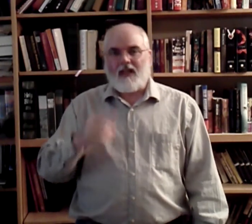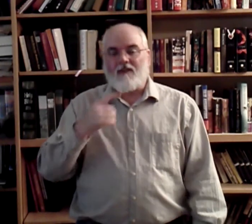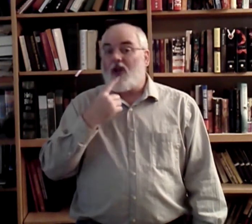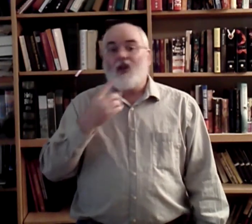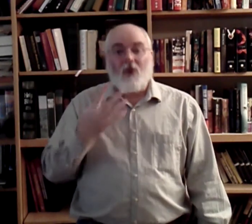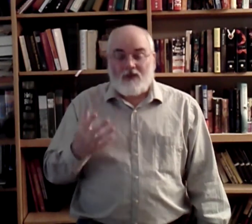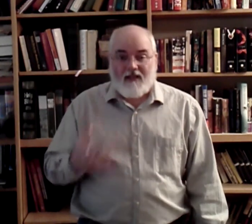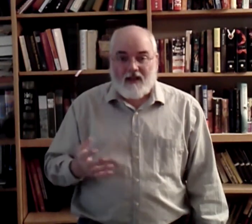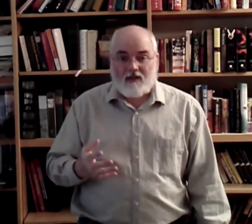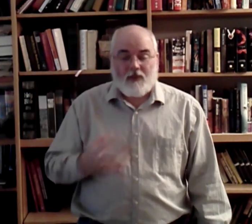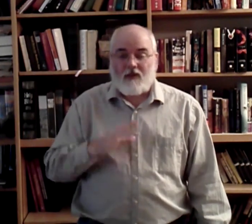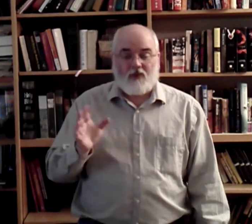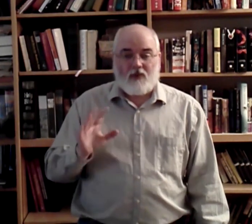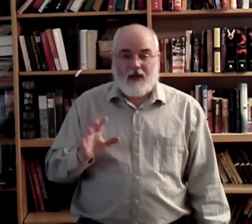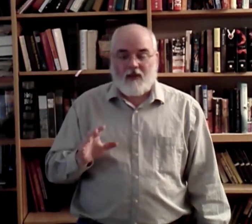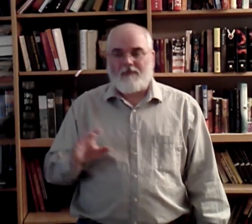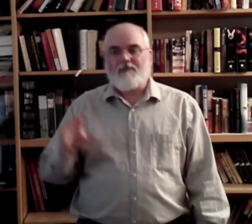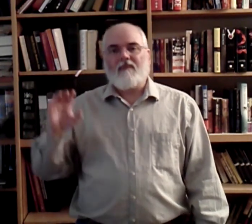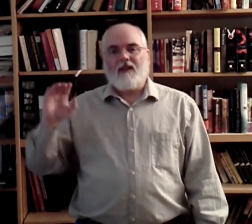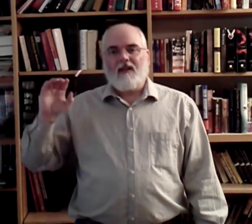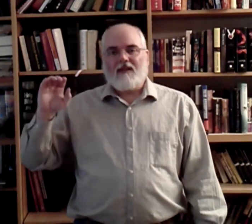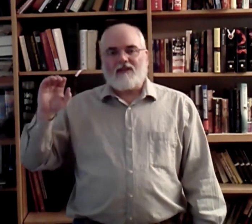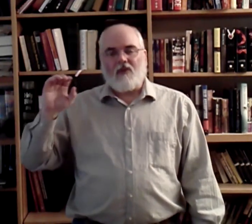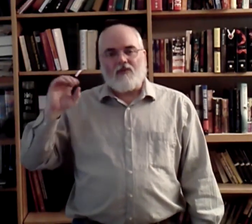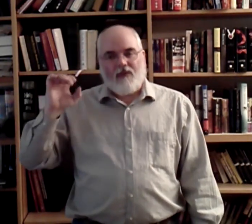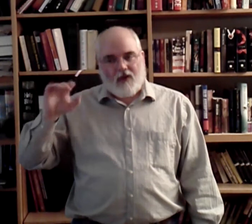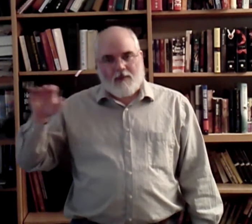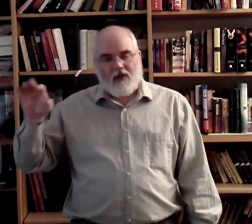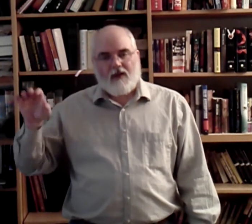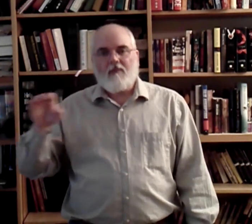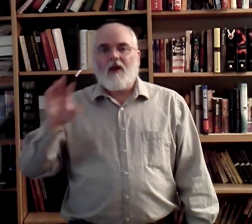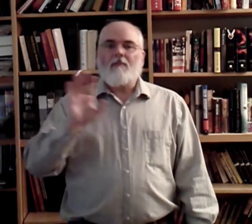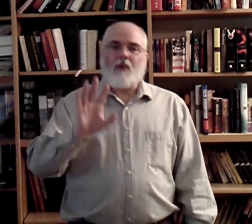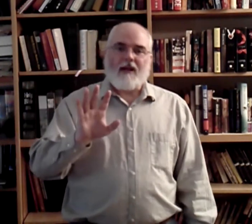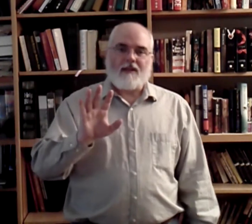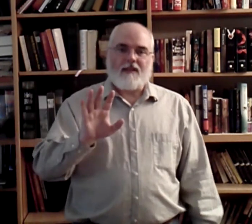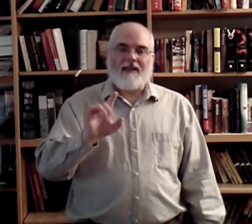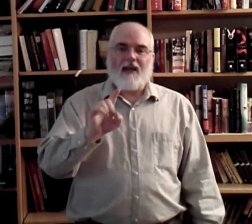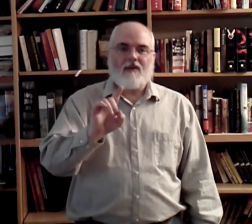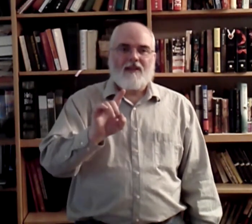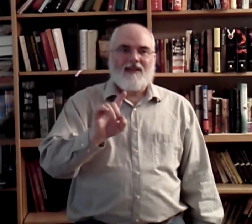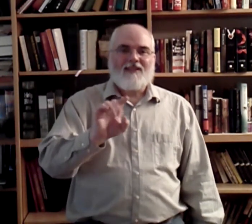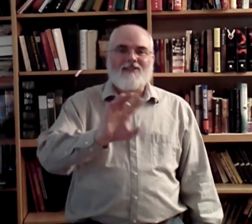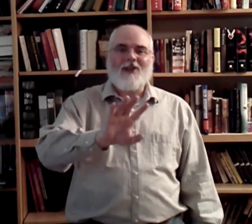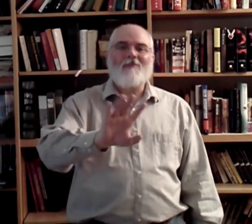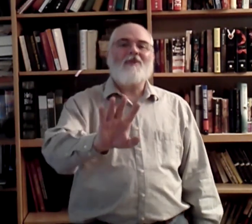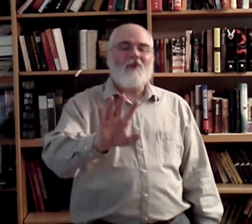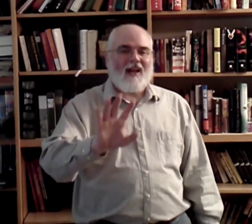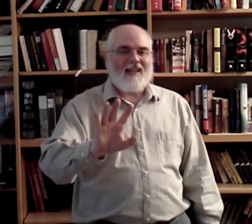Second of all, don't say the letters. We don't do it that way. So, fingerspell your name. Practice it. Now, some of you guys